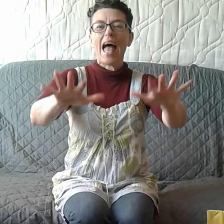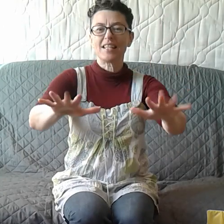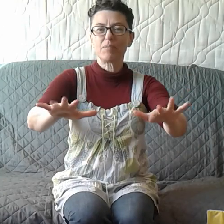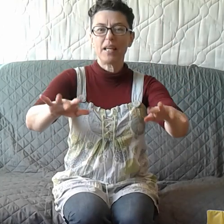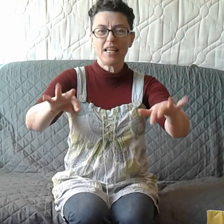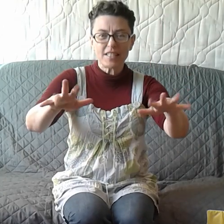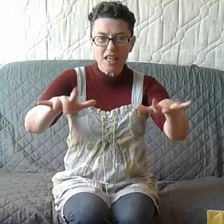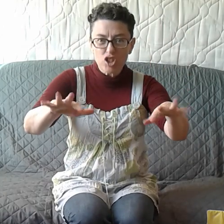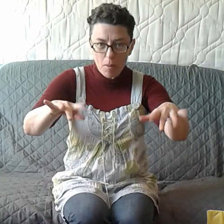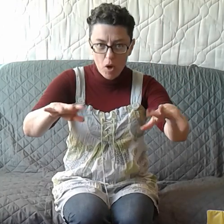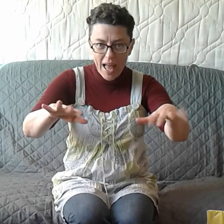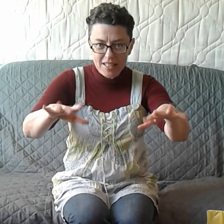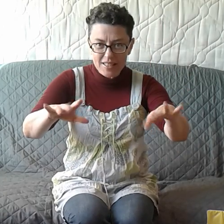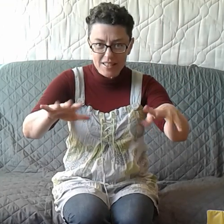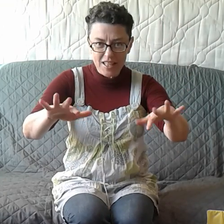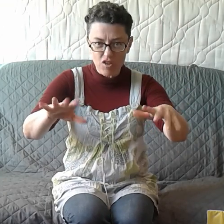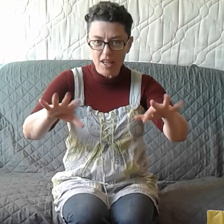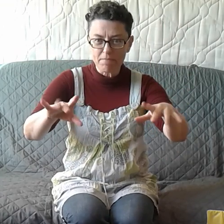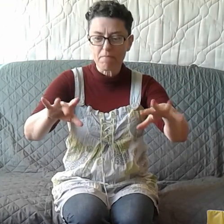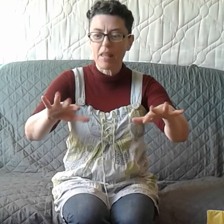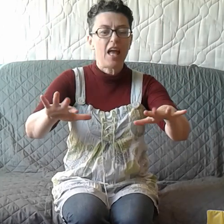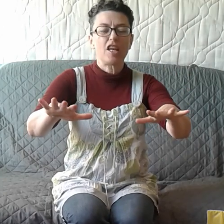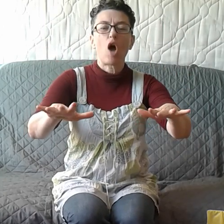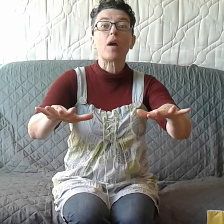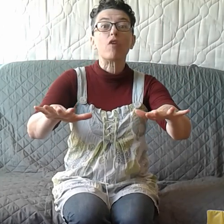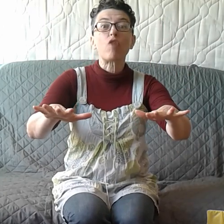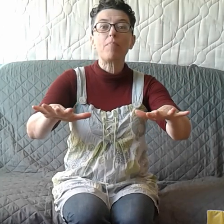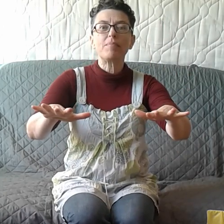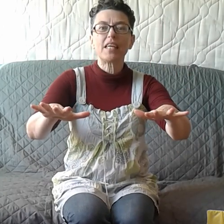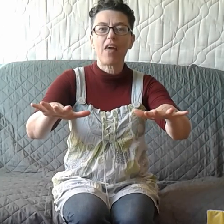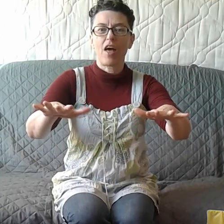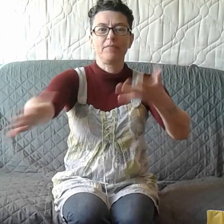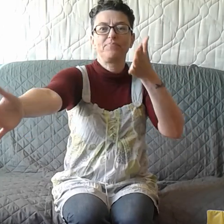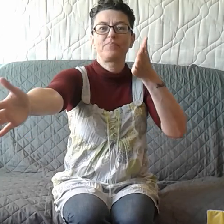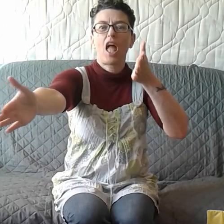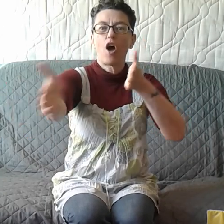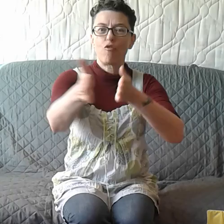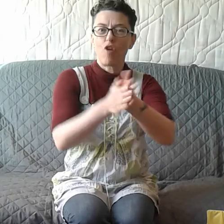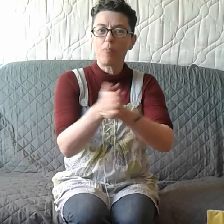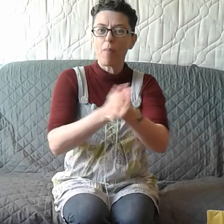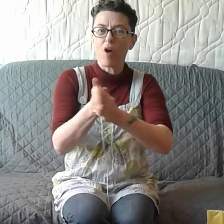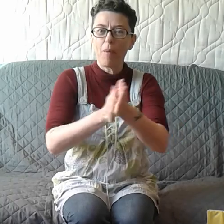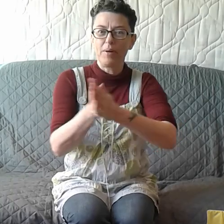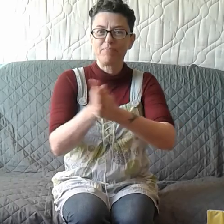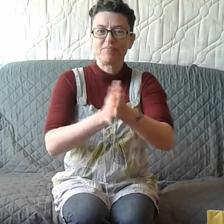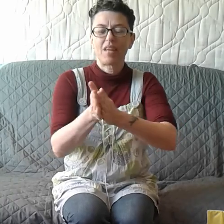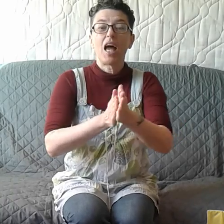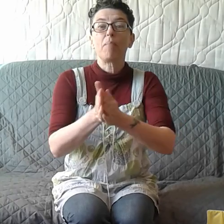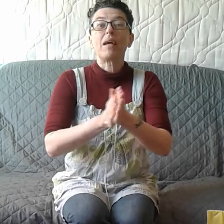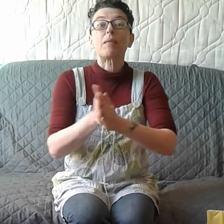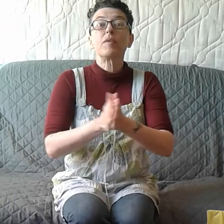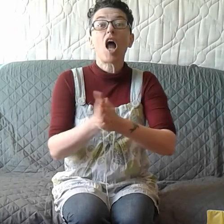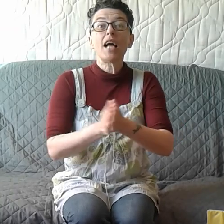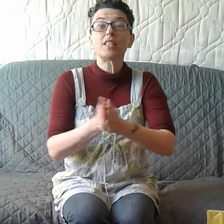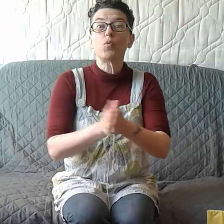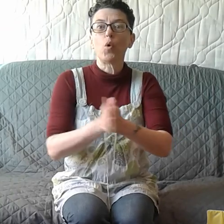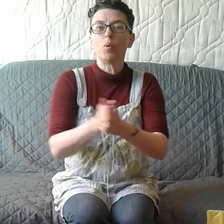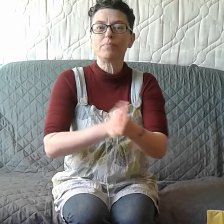hands please. Show me your hands. That's right. Now we're going to rub them together. Rub, rub, rub. Make them nice and warm